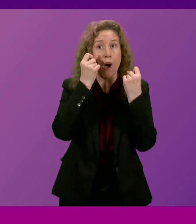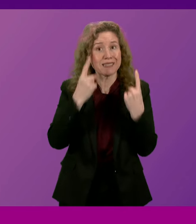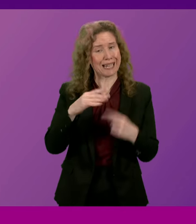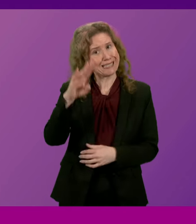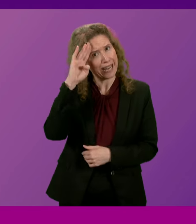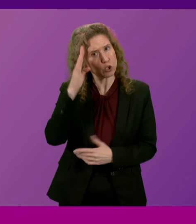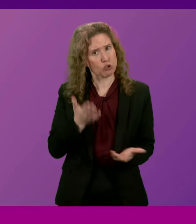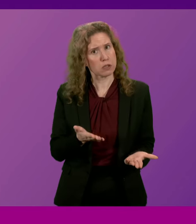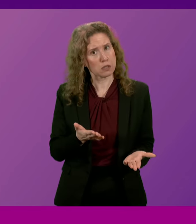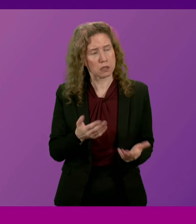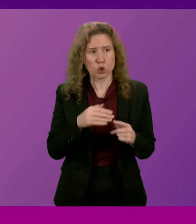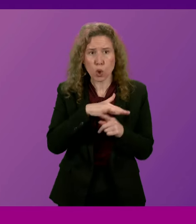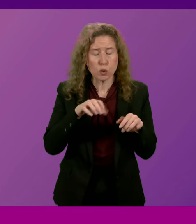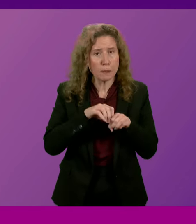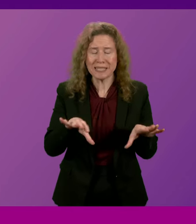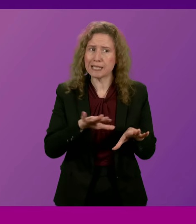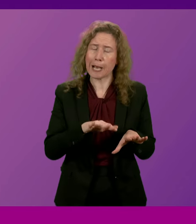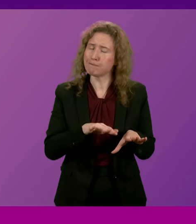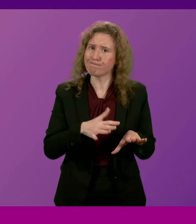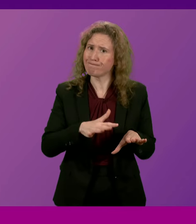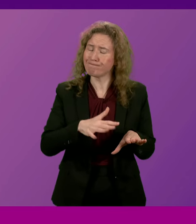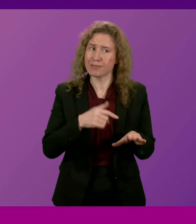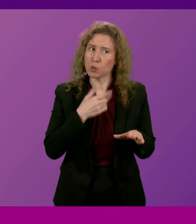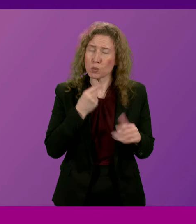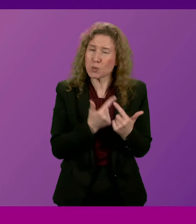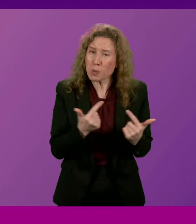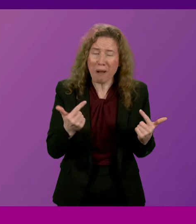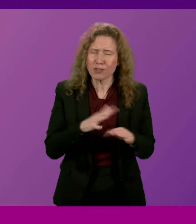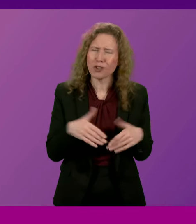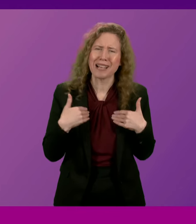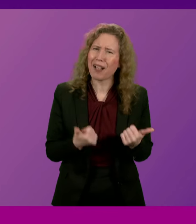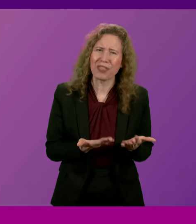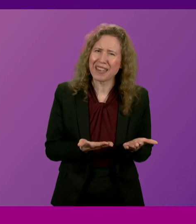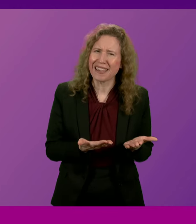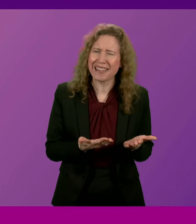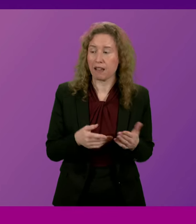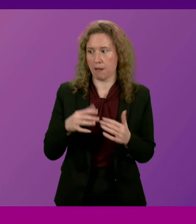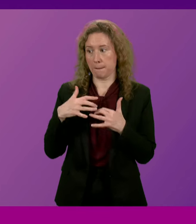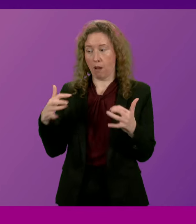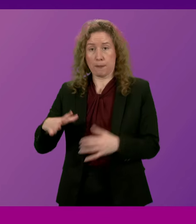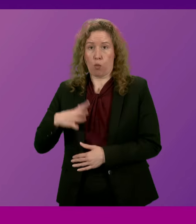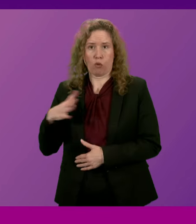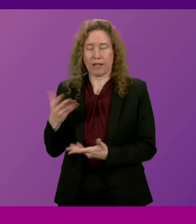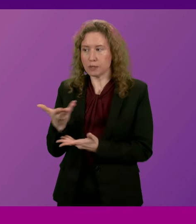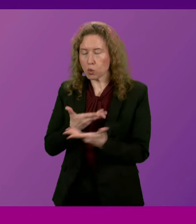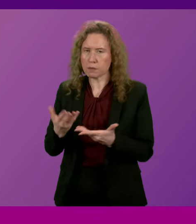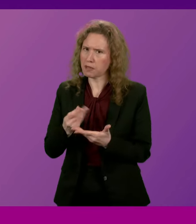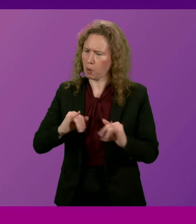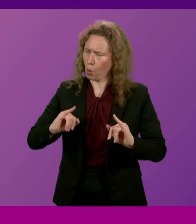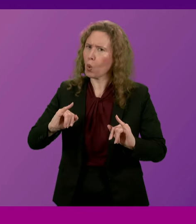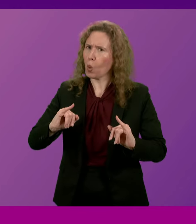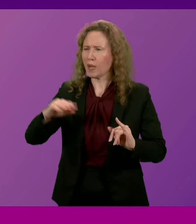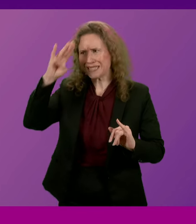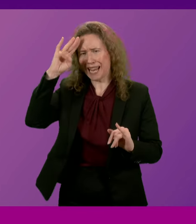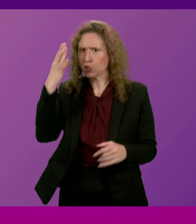of social media and its overuse. Parliament has already discussed some of the very acute dangers